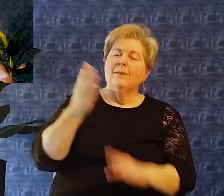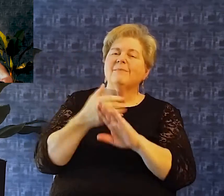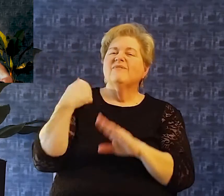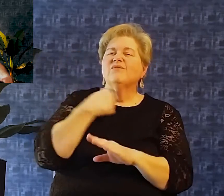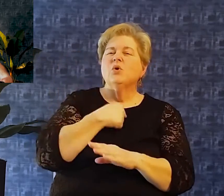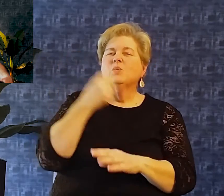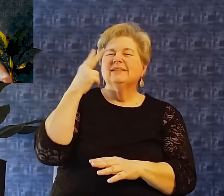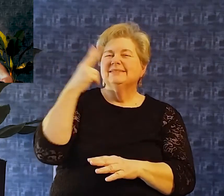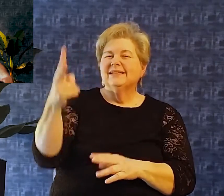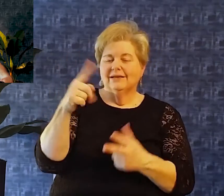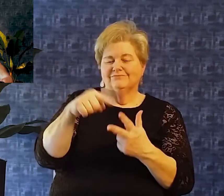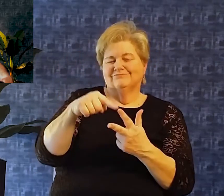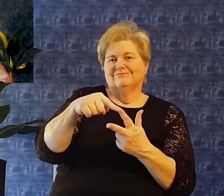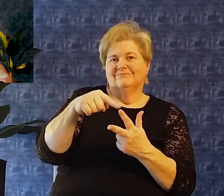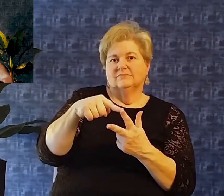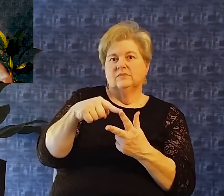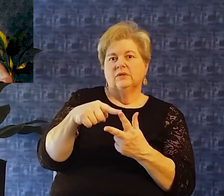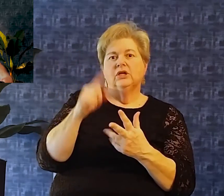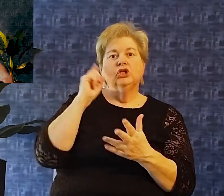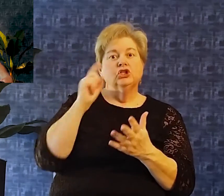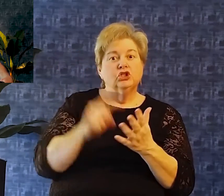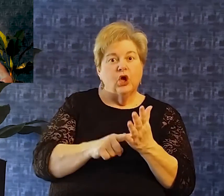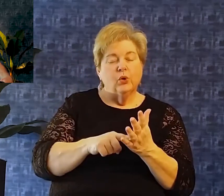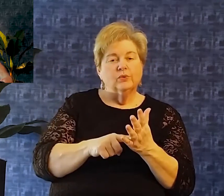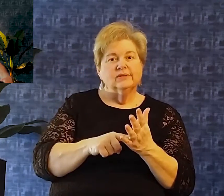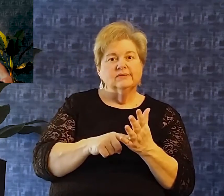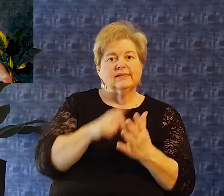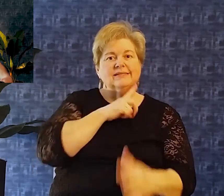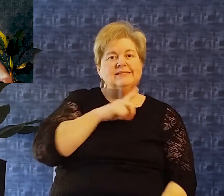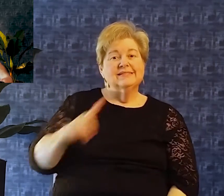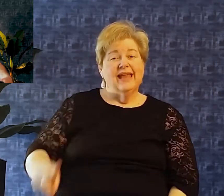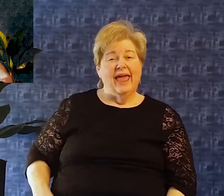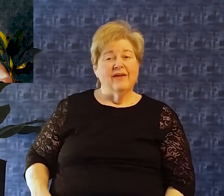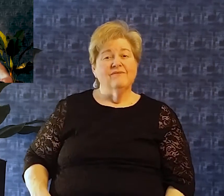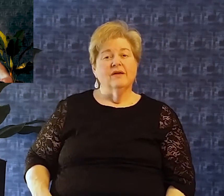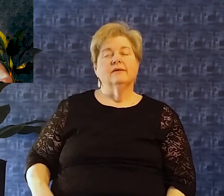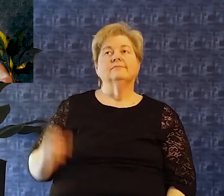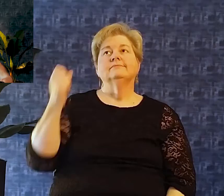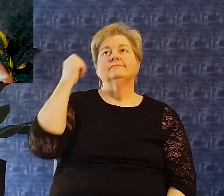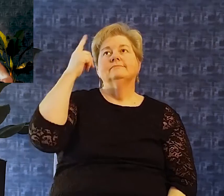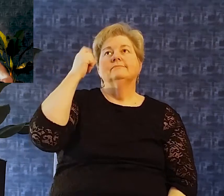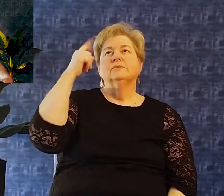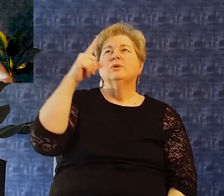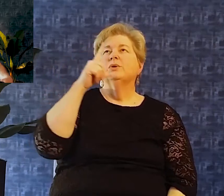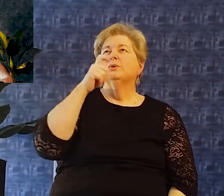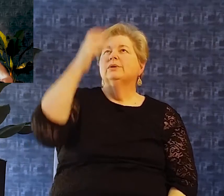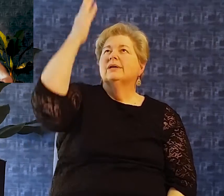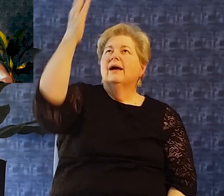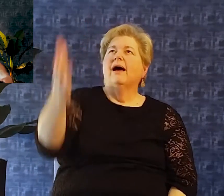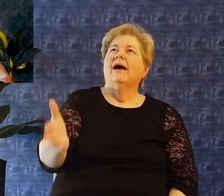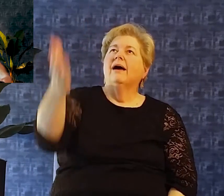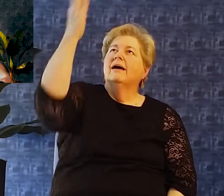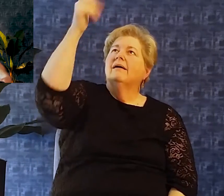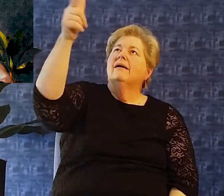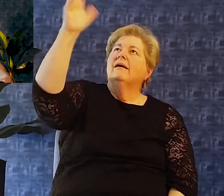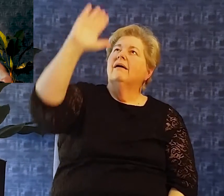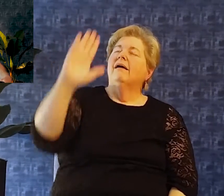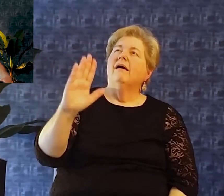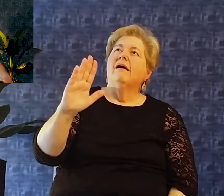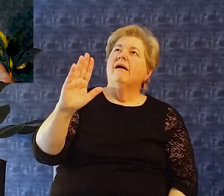Now before we get to the petition Notice first of all david's recognition of who god was